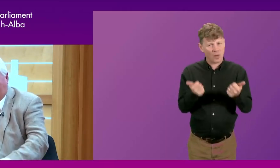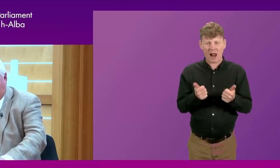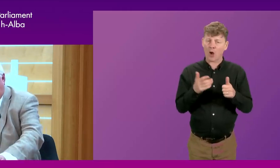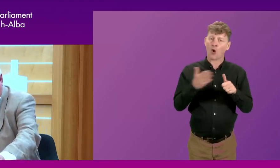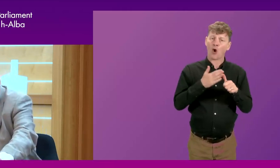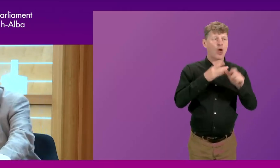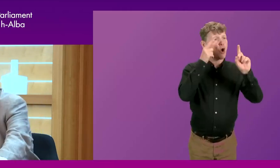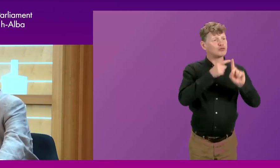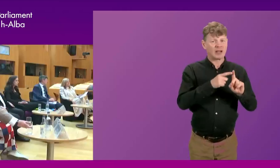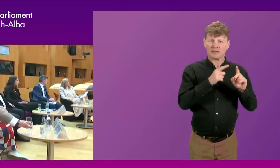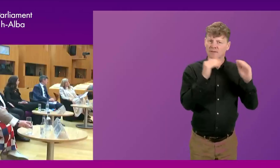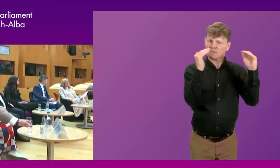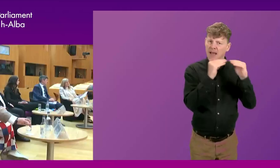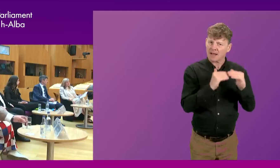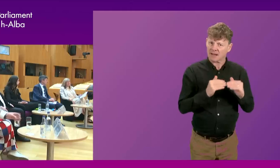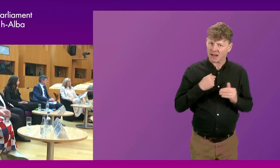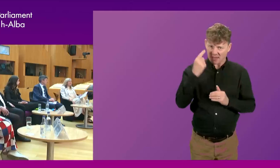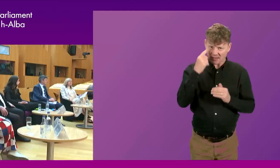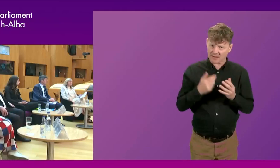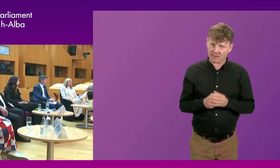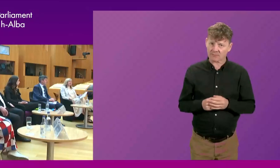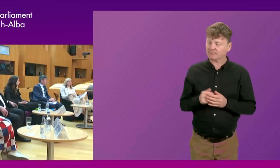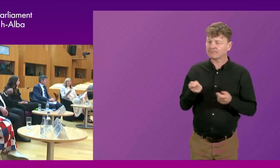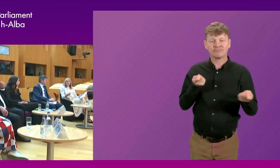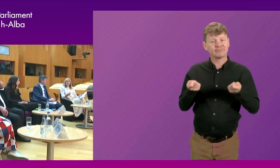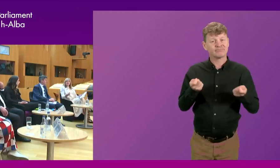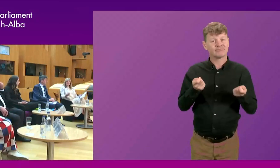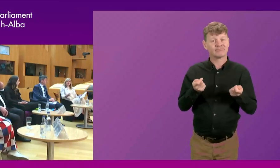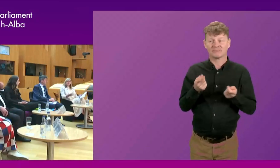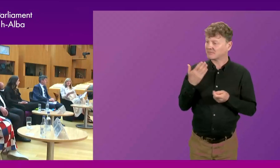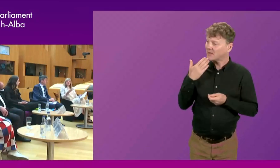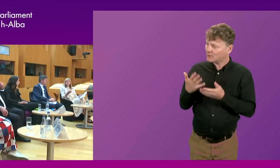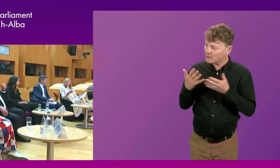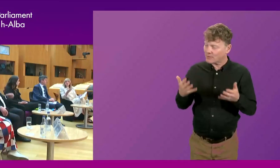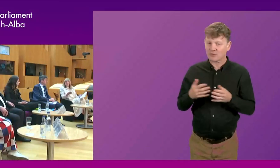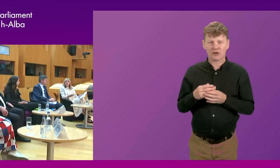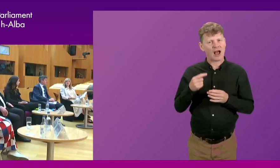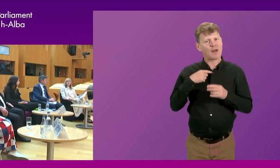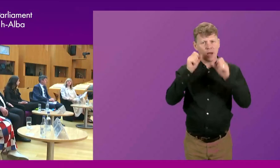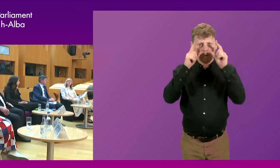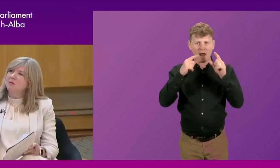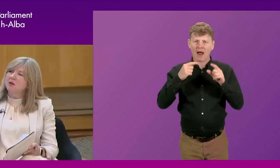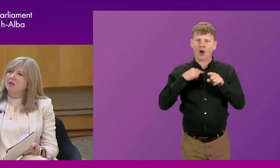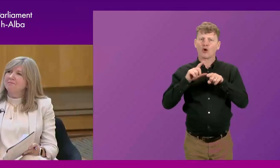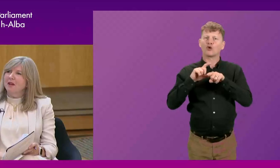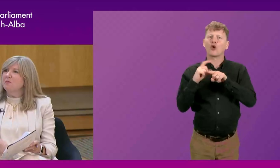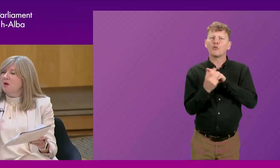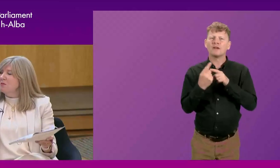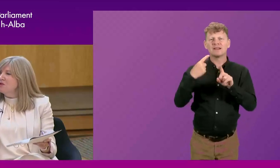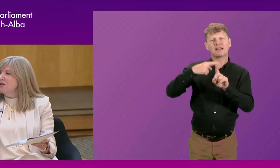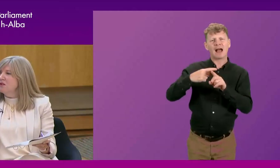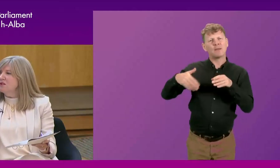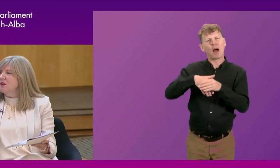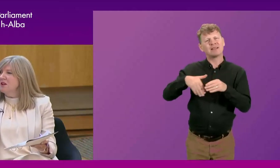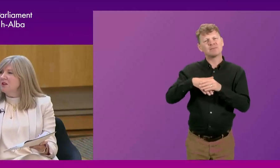early objectives. Okay, thank you very much indeed. think I'm certainly aware that our communities and participation team are, and